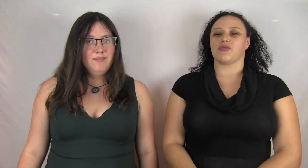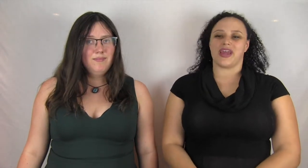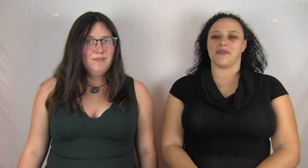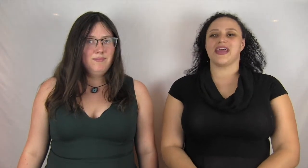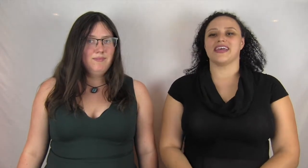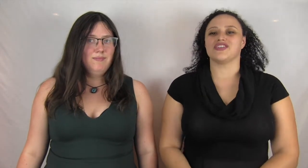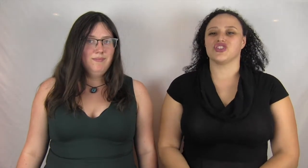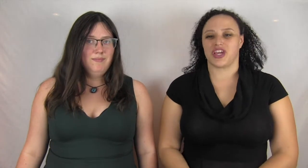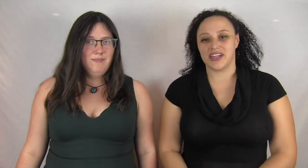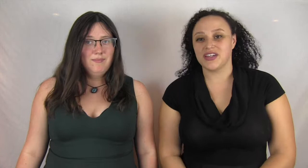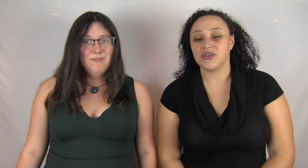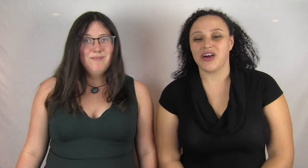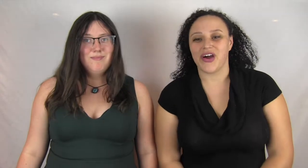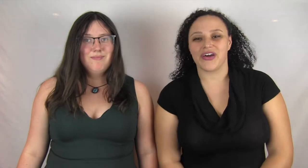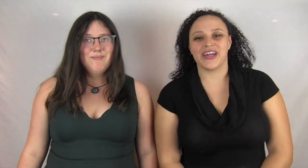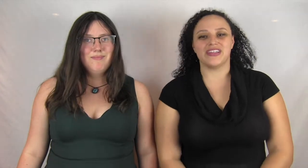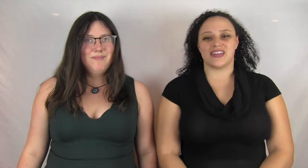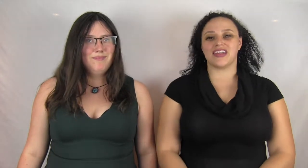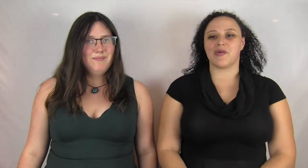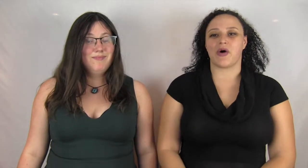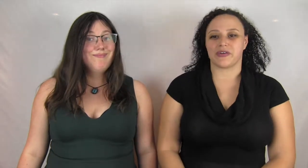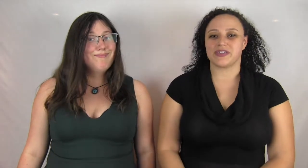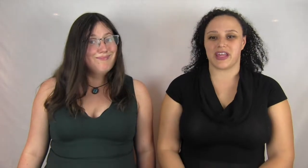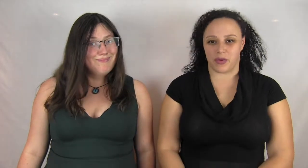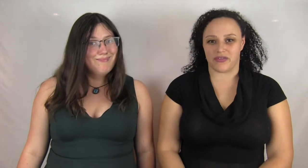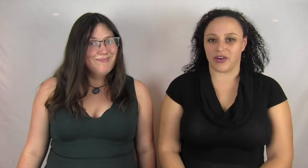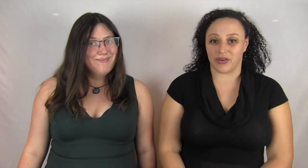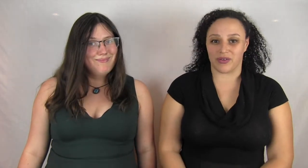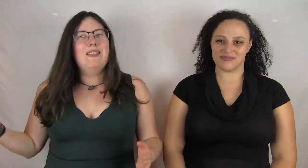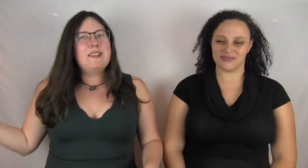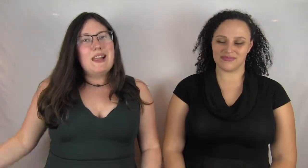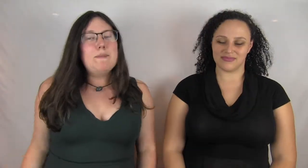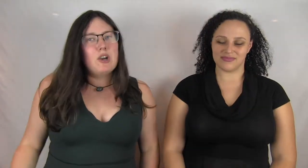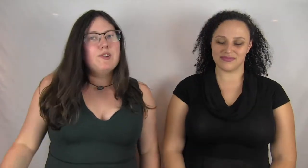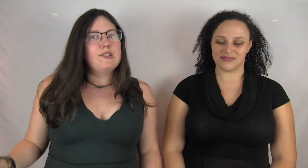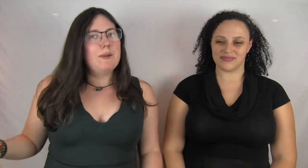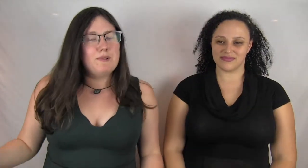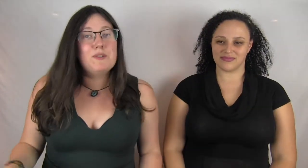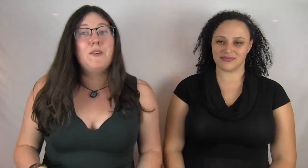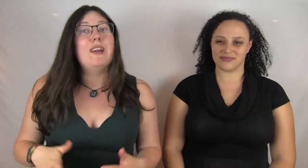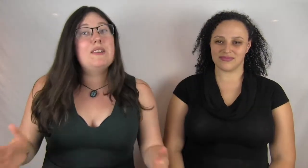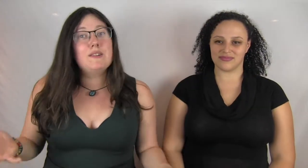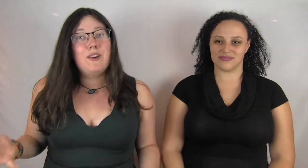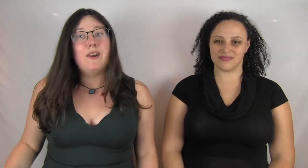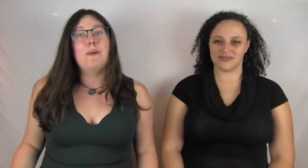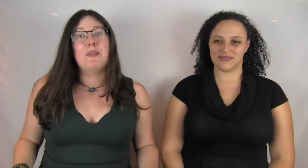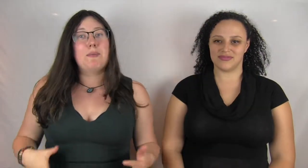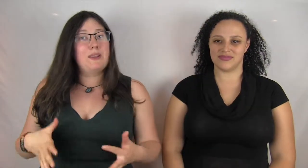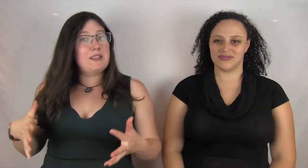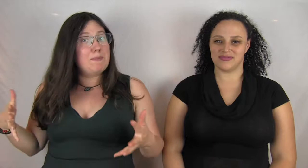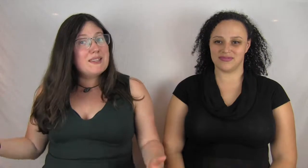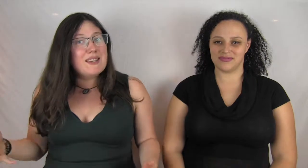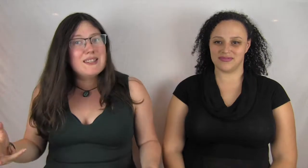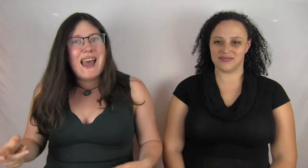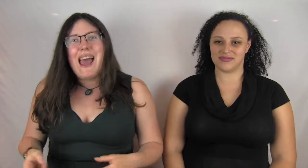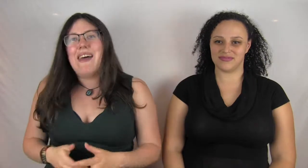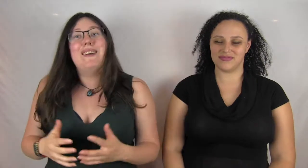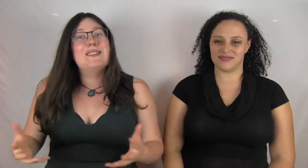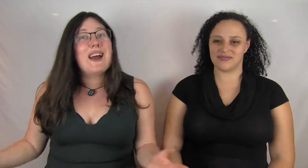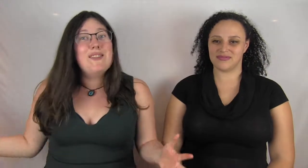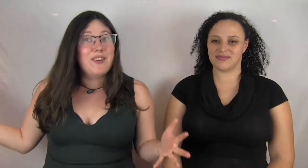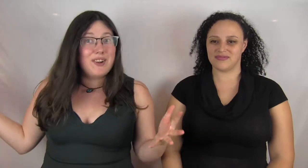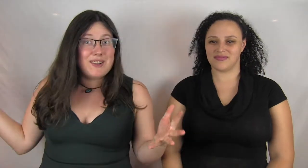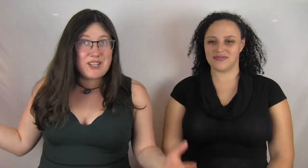decides to ram his shiny new car into the Nightwalkers' getaway vehicle. They slap charges on Bruce for interfering with police business